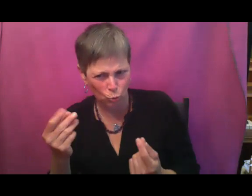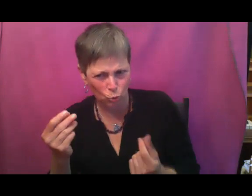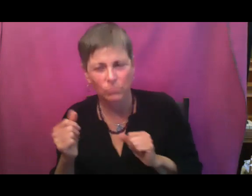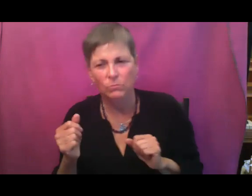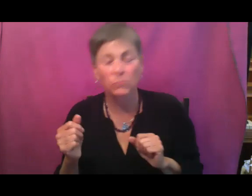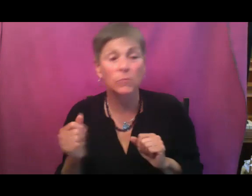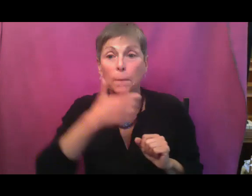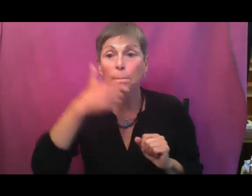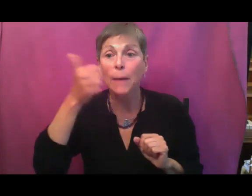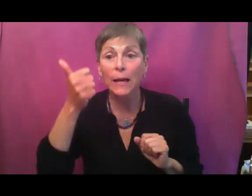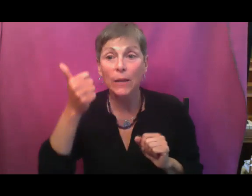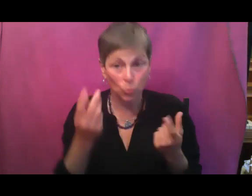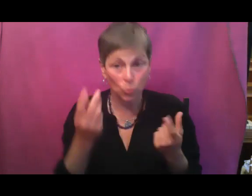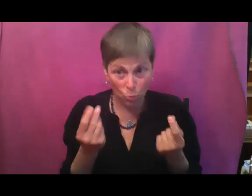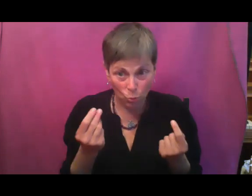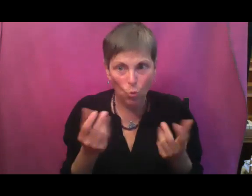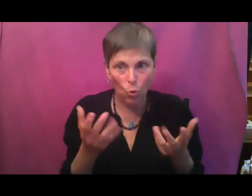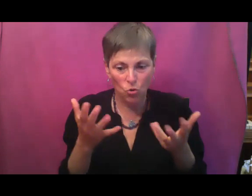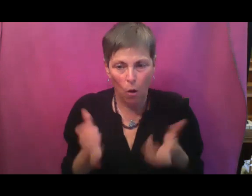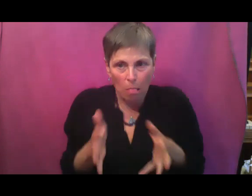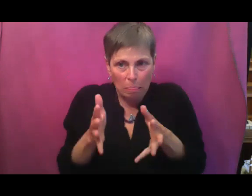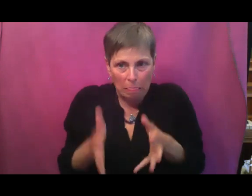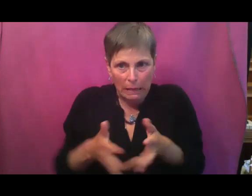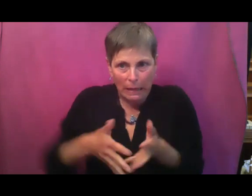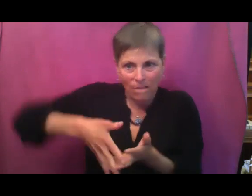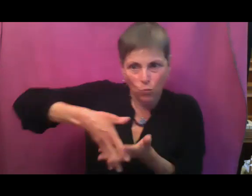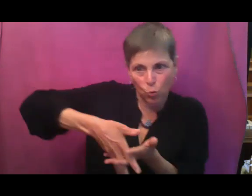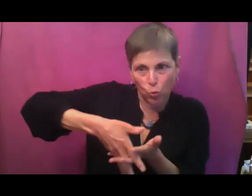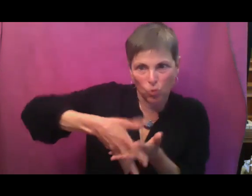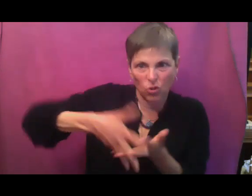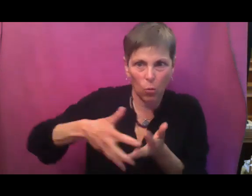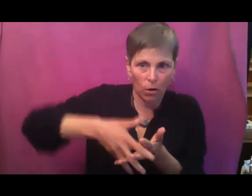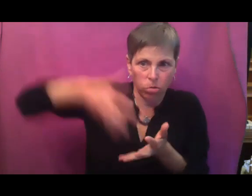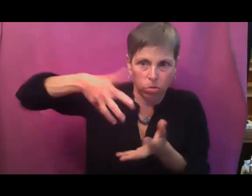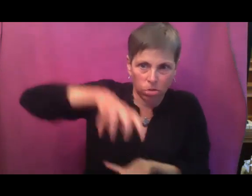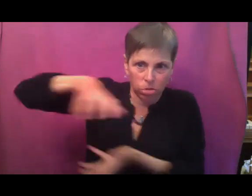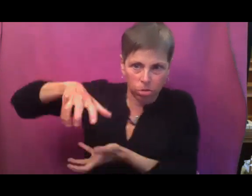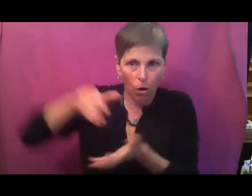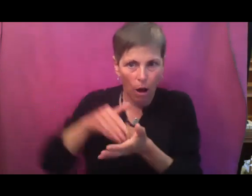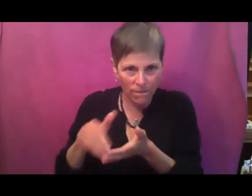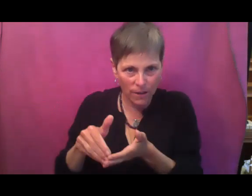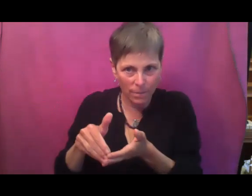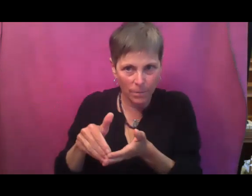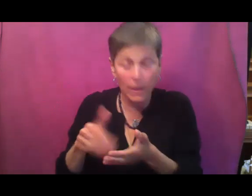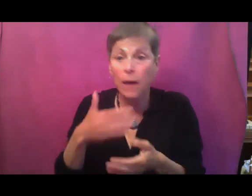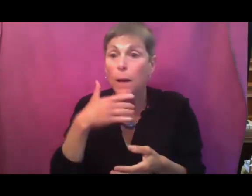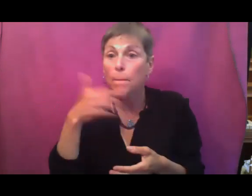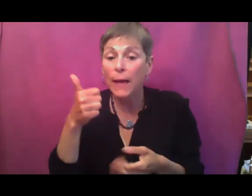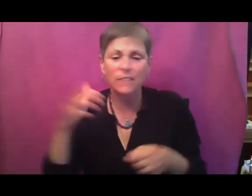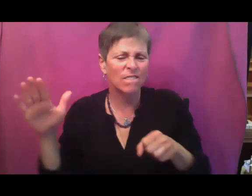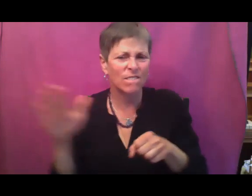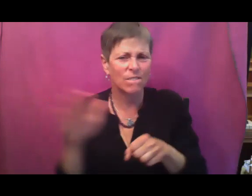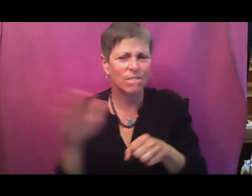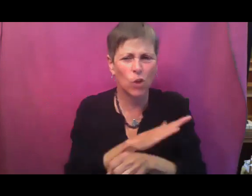disturbing their roots as little as possible. And full sun is ideal for a lot of reasons,